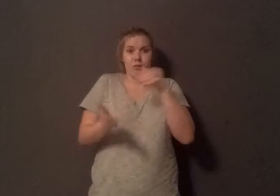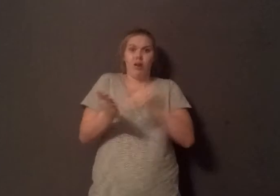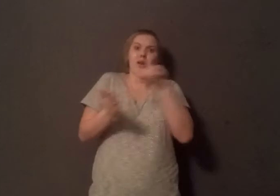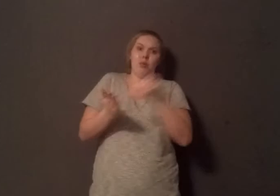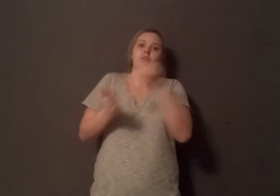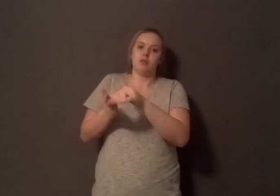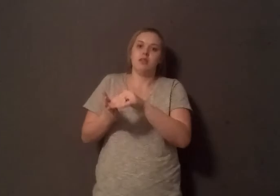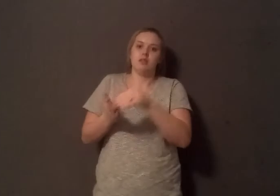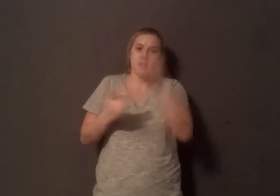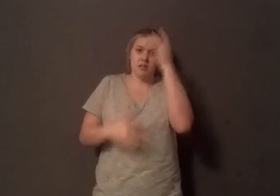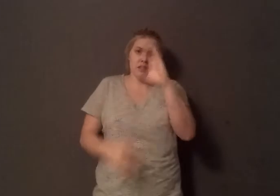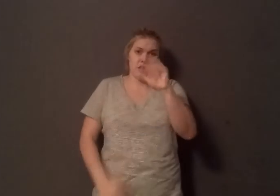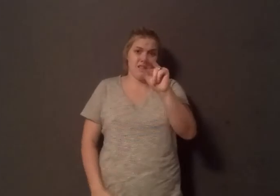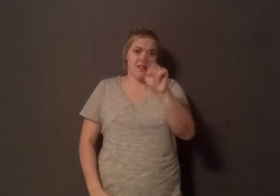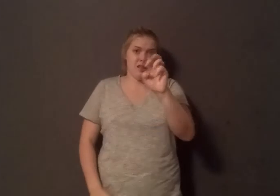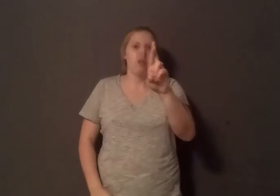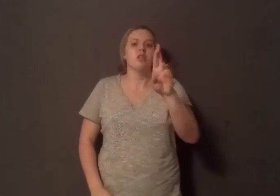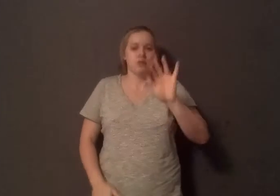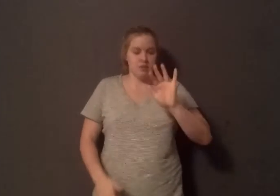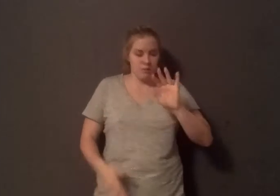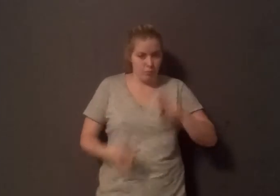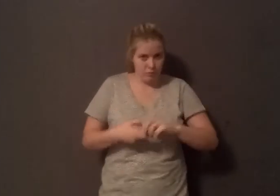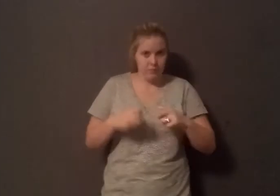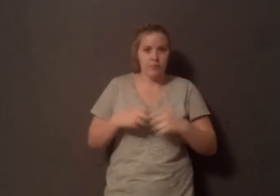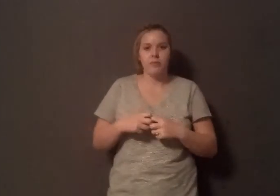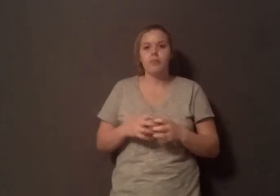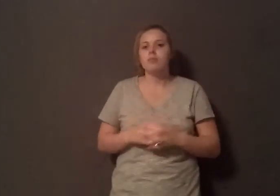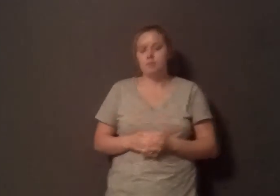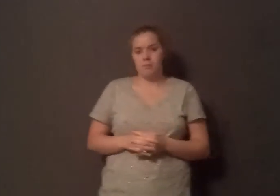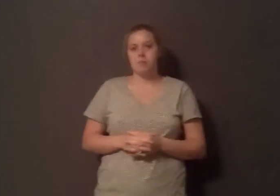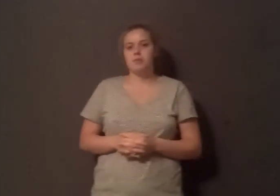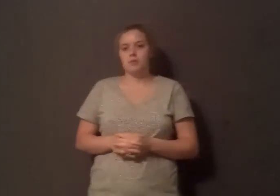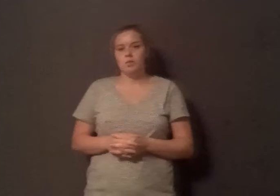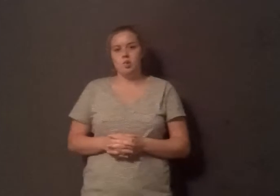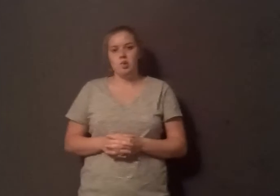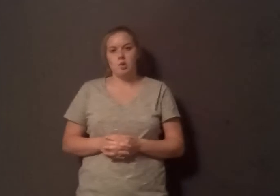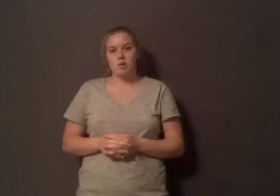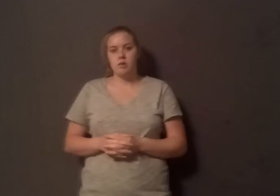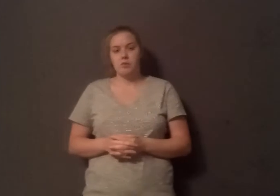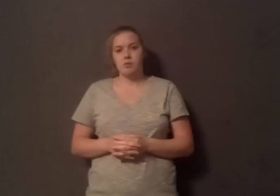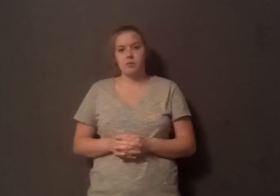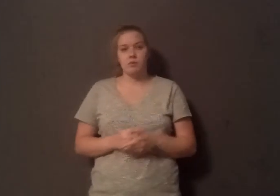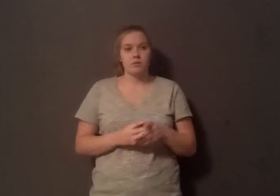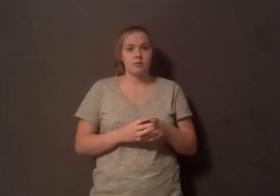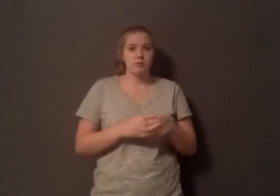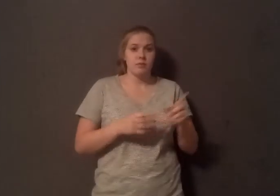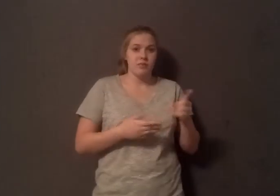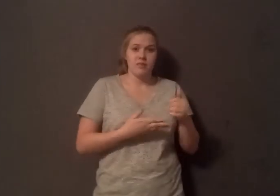problems. So, we need to reduce the growth factors in our body, like IGF-1. Insulin-like growth factor 1 is this cancer-promoting growth hormone involved in every